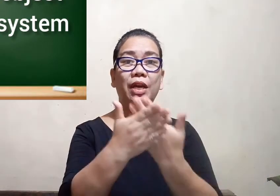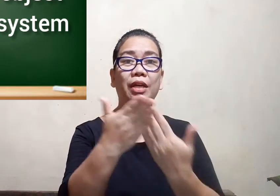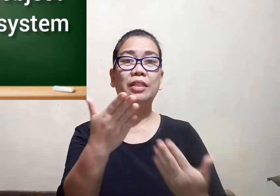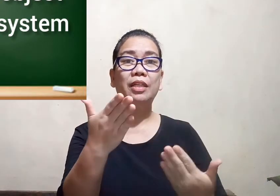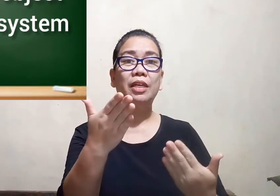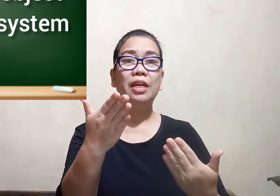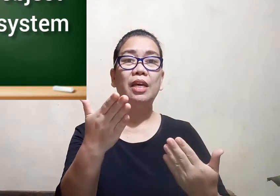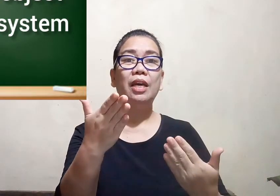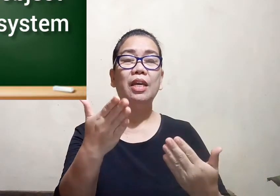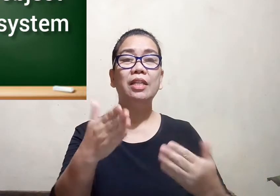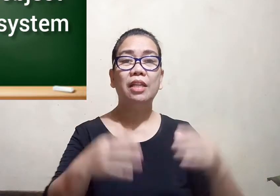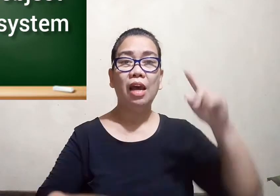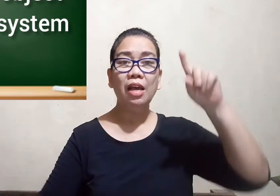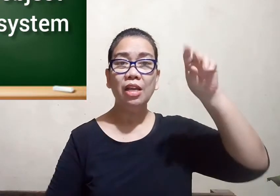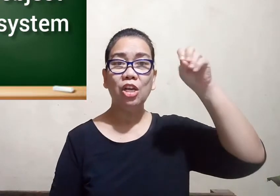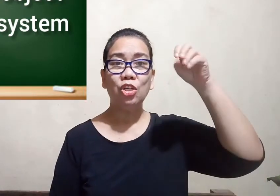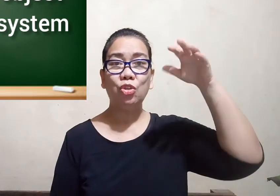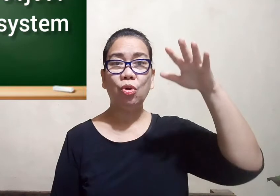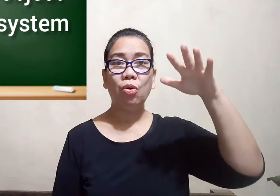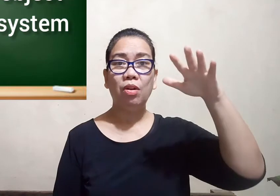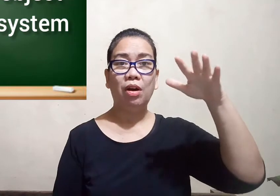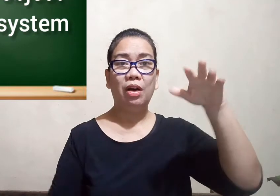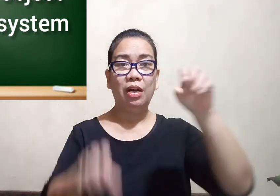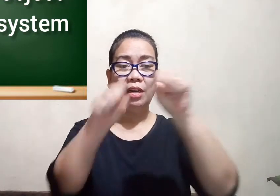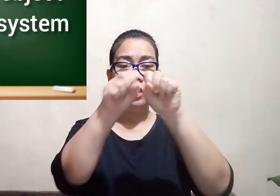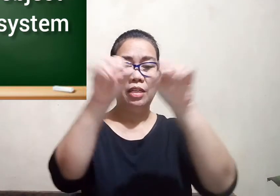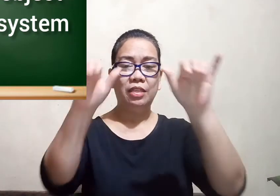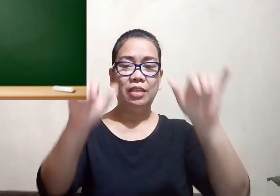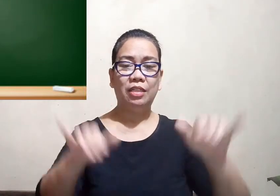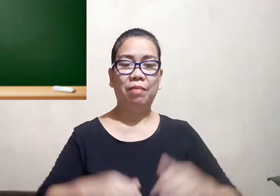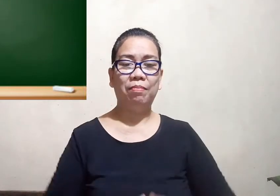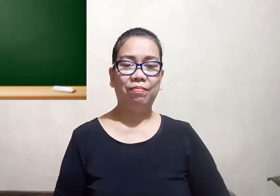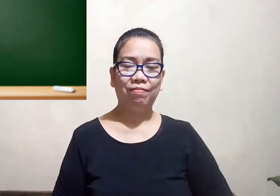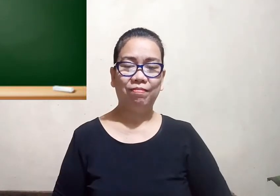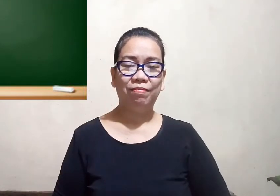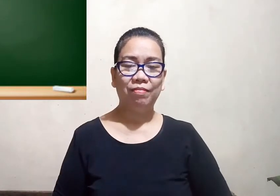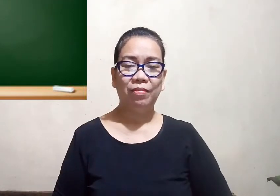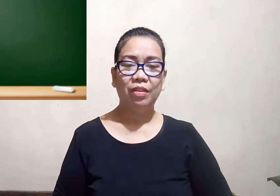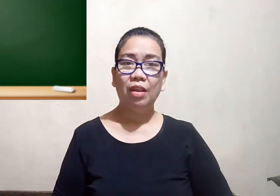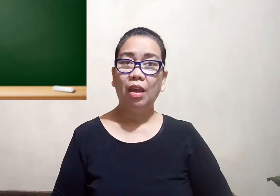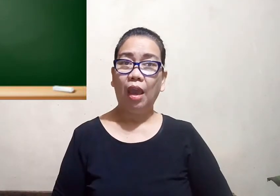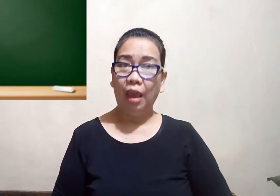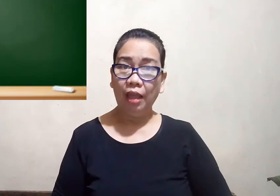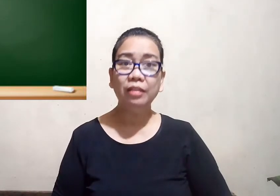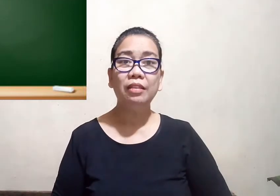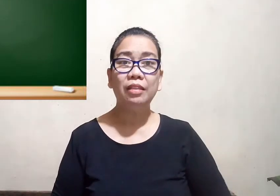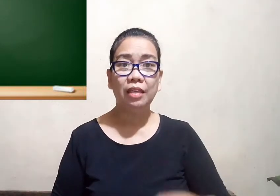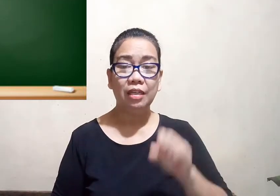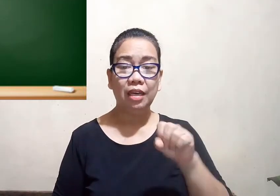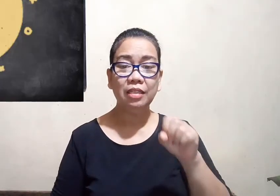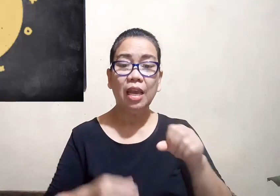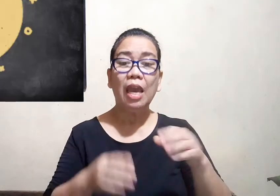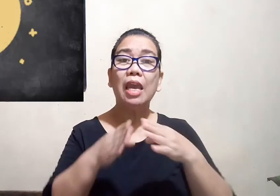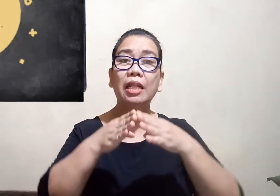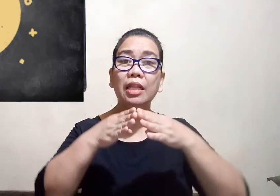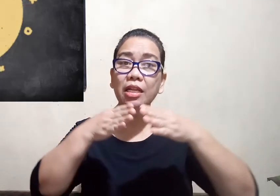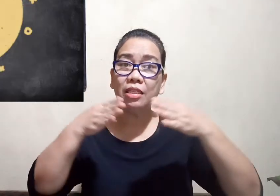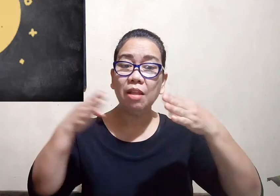in the solar system and yes it is the